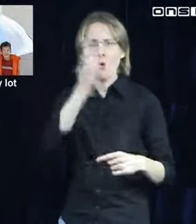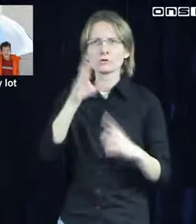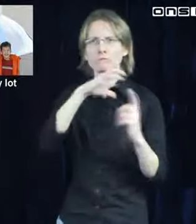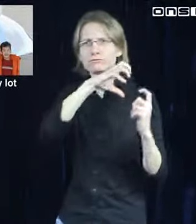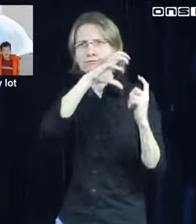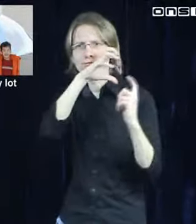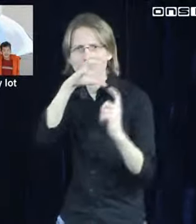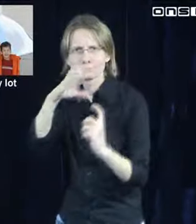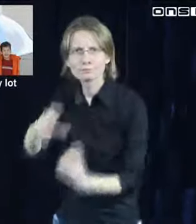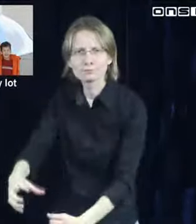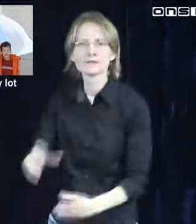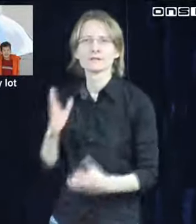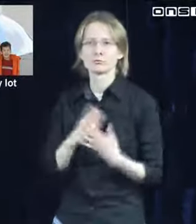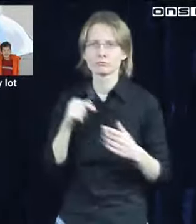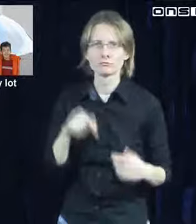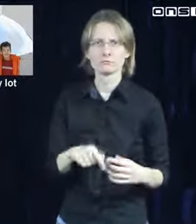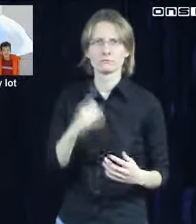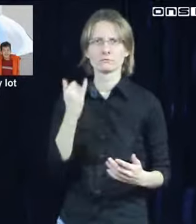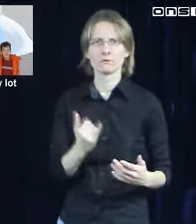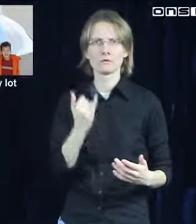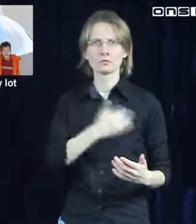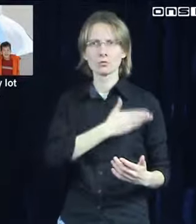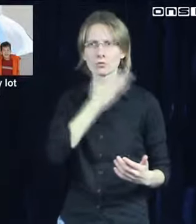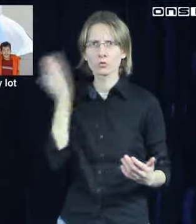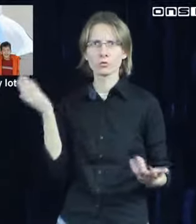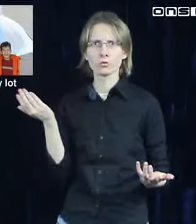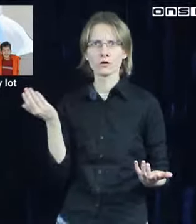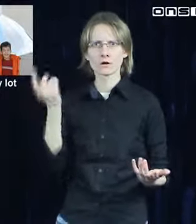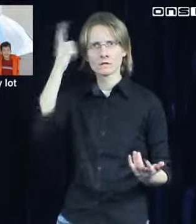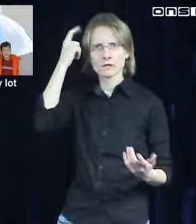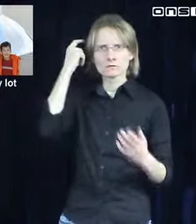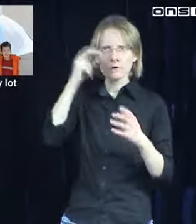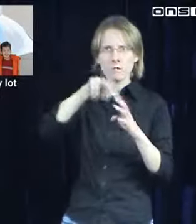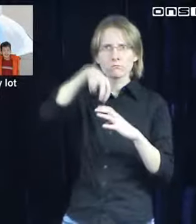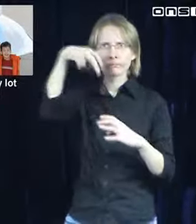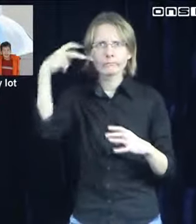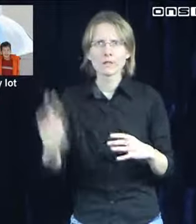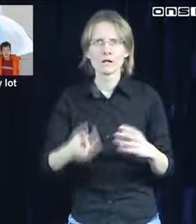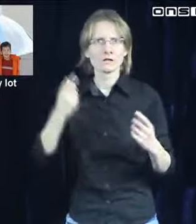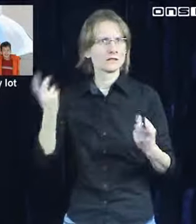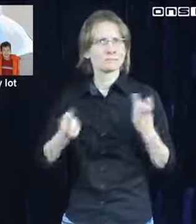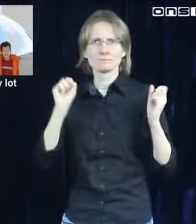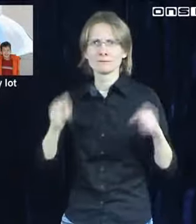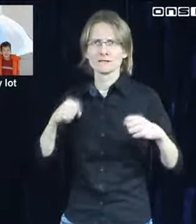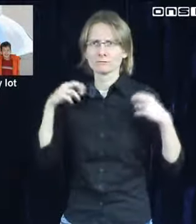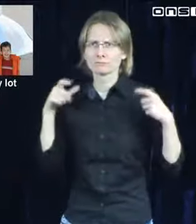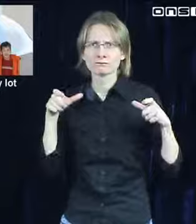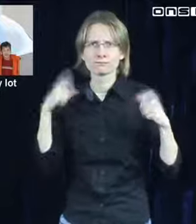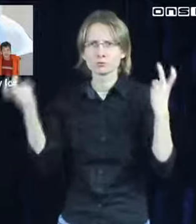Subway, take me to your hood I've never been so rippin' and I like to see what's good Dressing